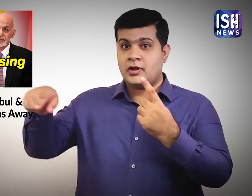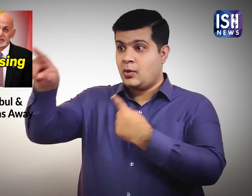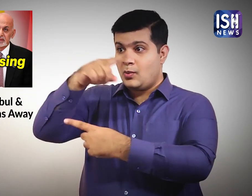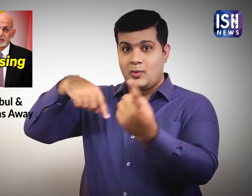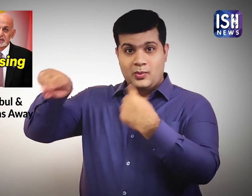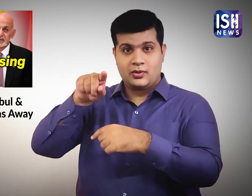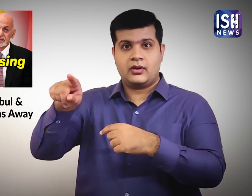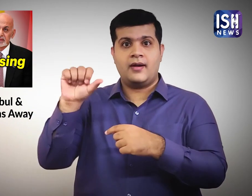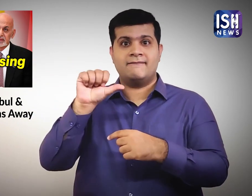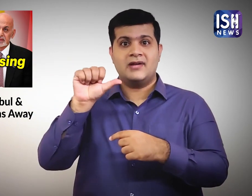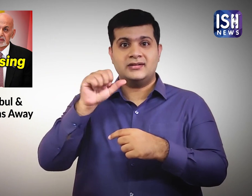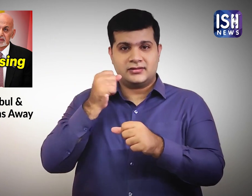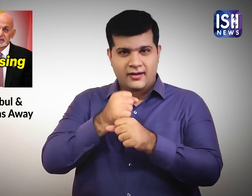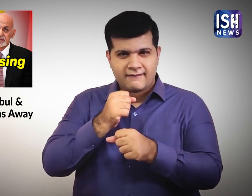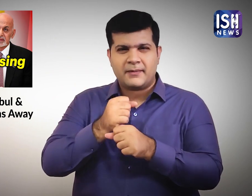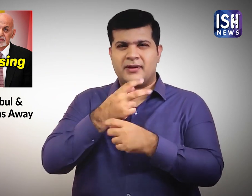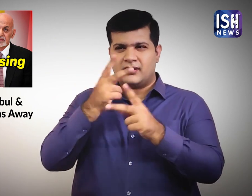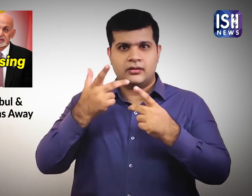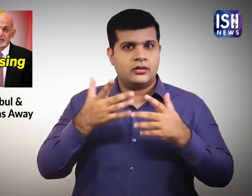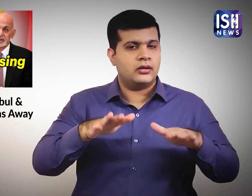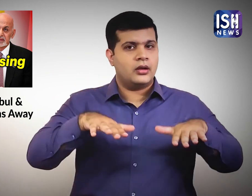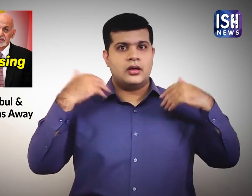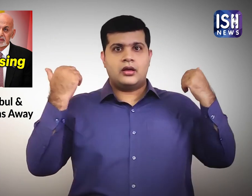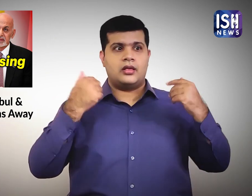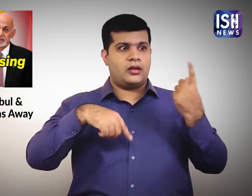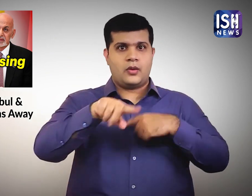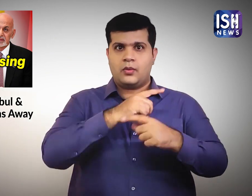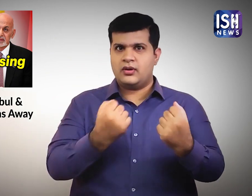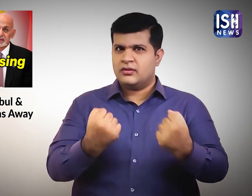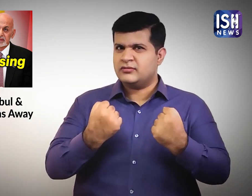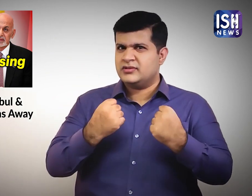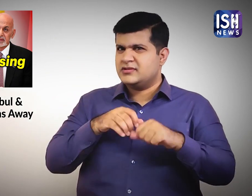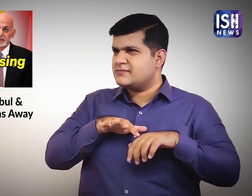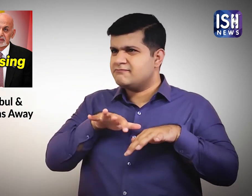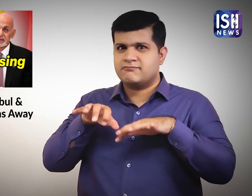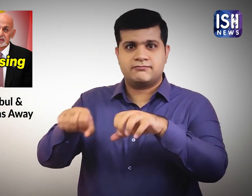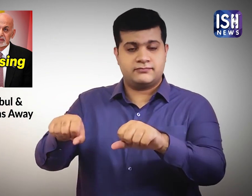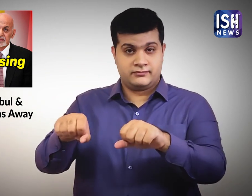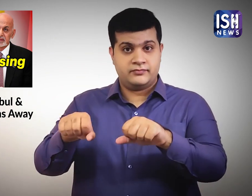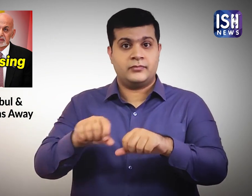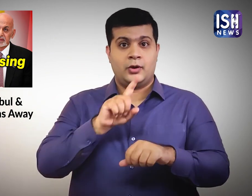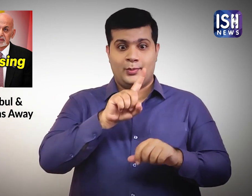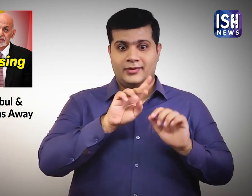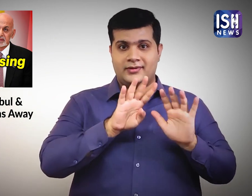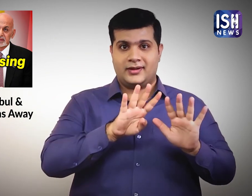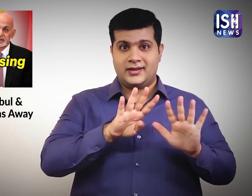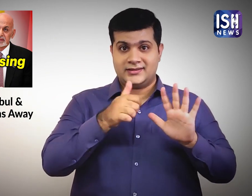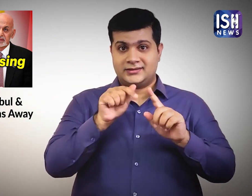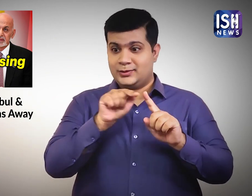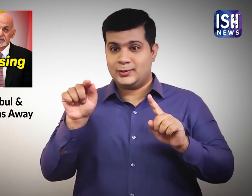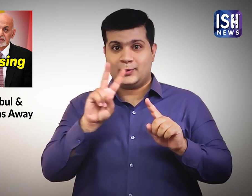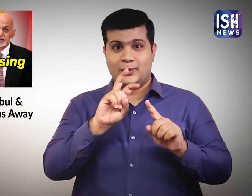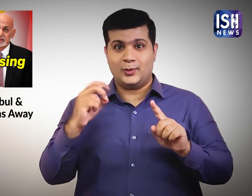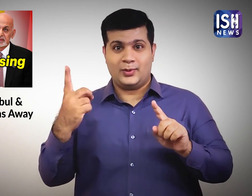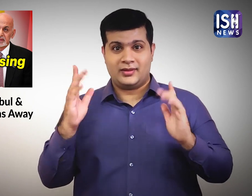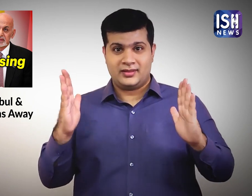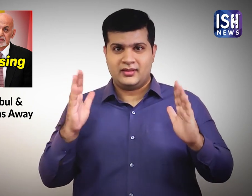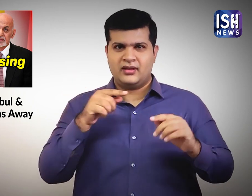They ruled Afghanistan between 1996-2001. During their rule, the Taliban